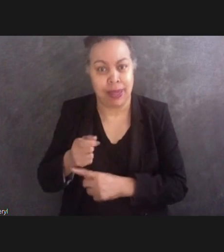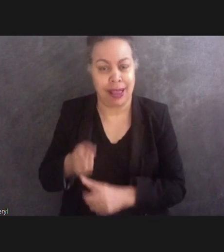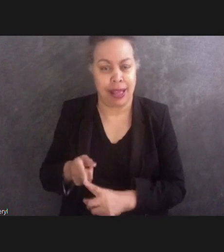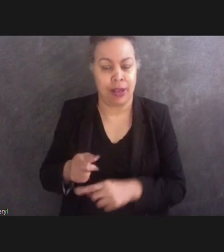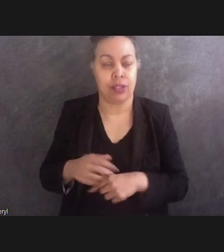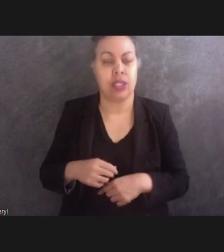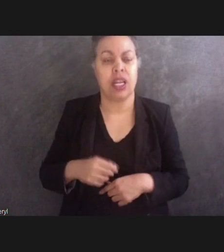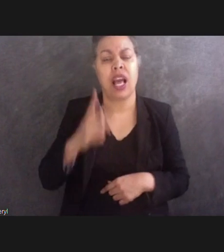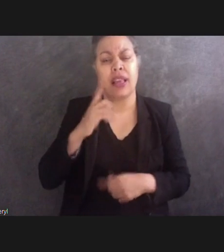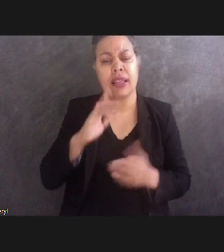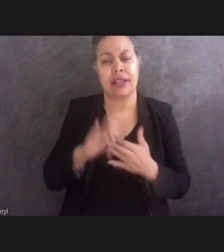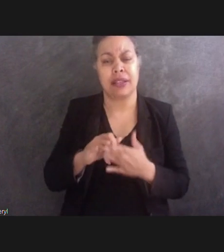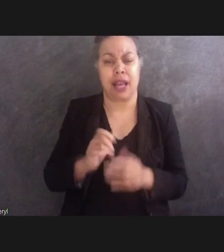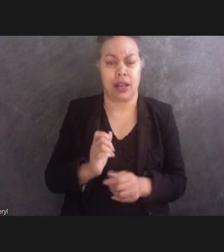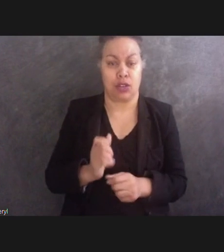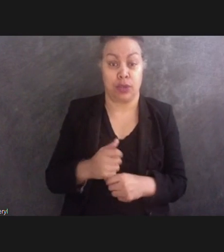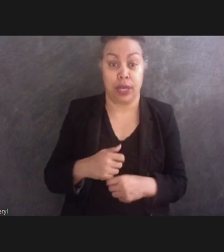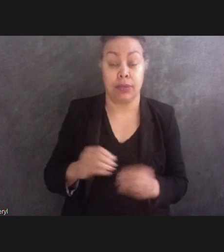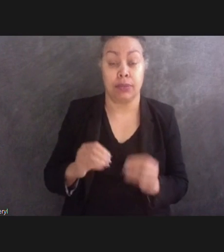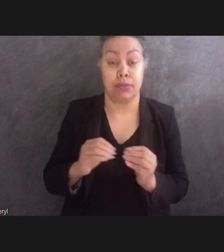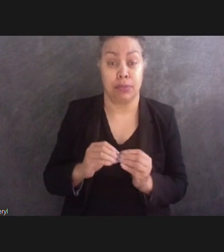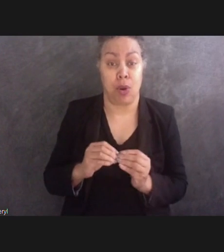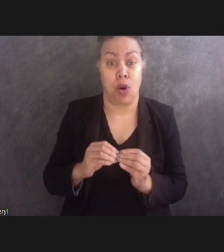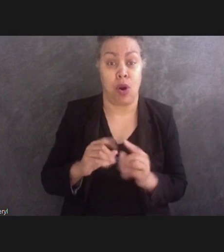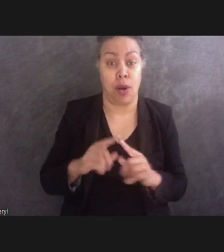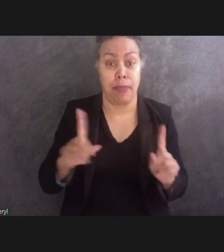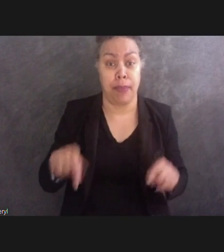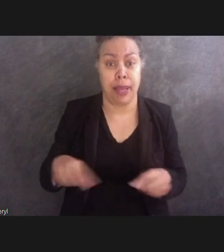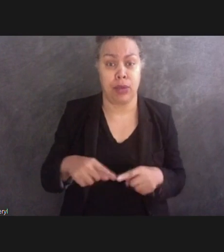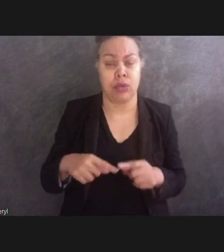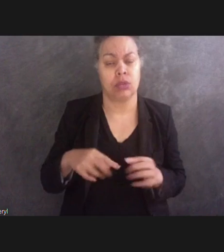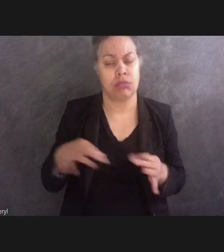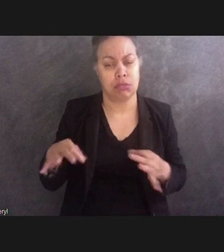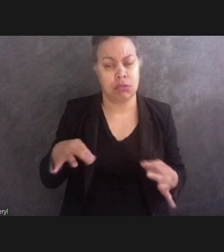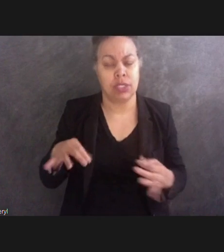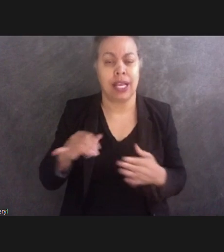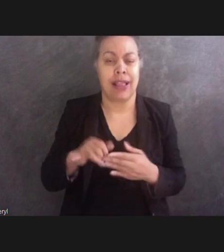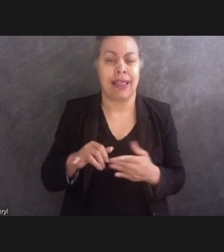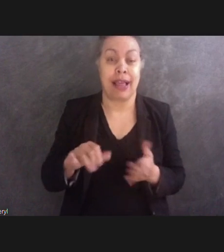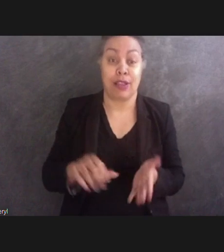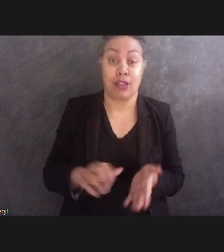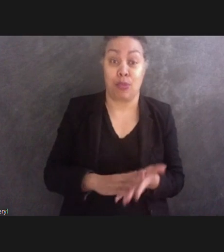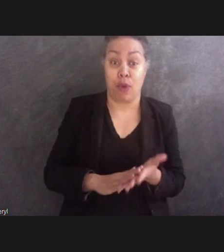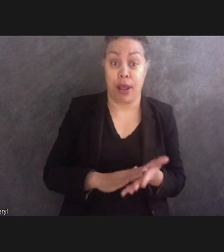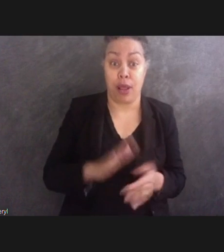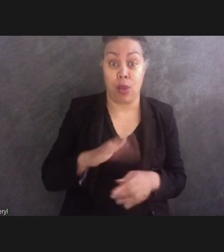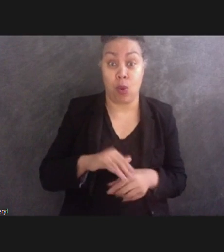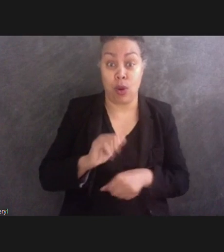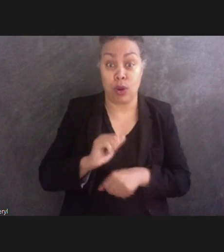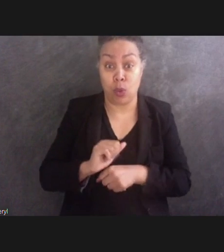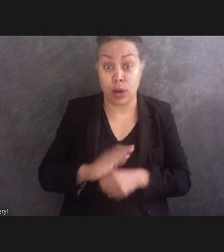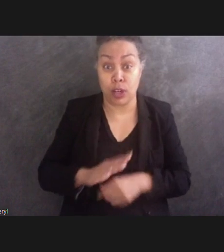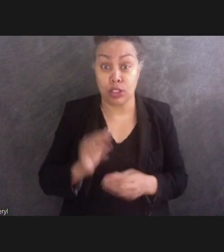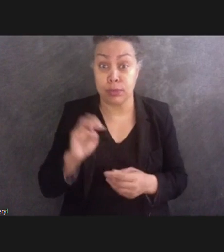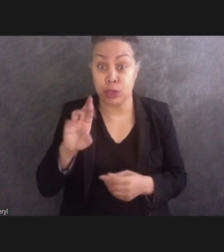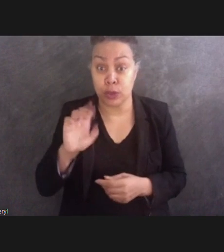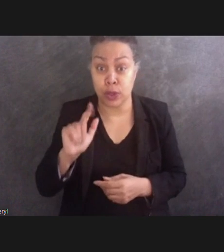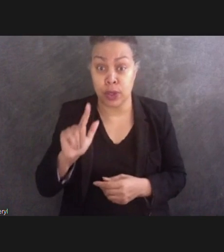interpreting the braille as abstract art on the workers mural and the columns. I had